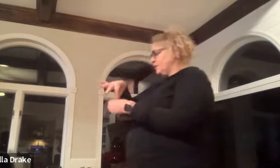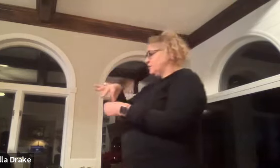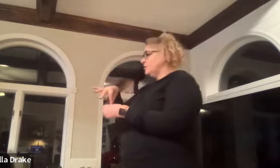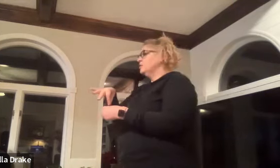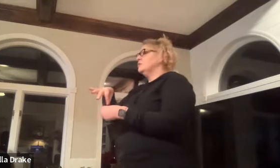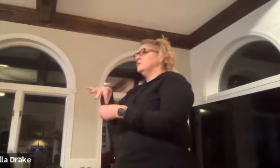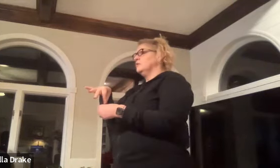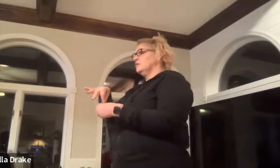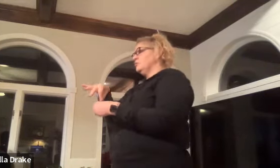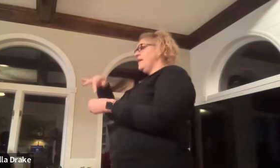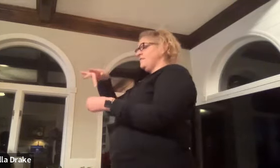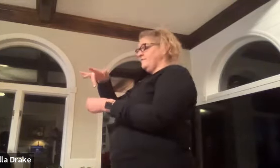you have